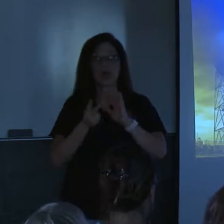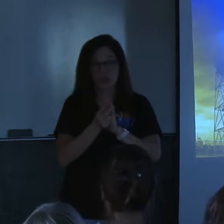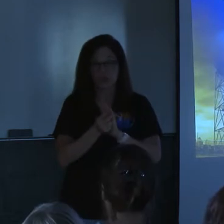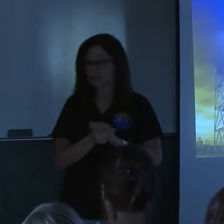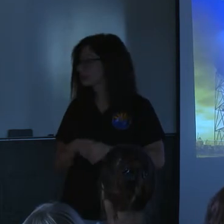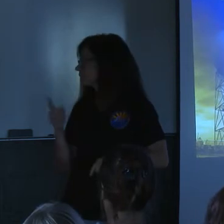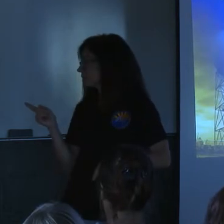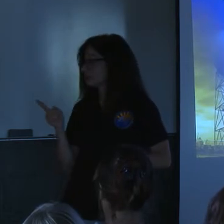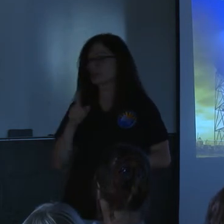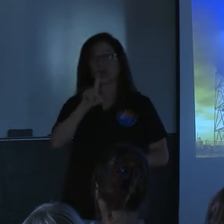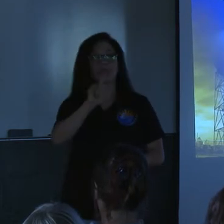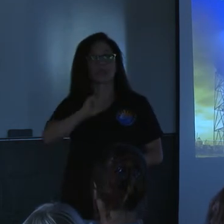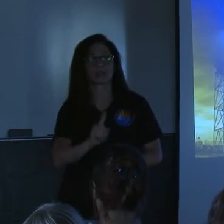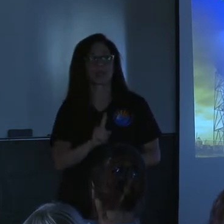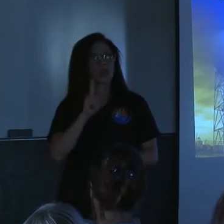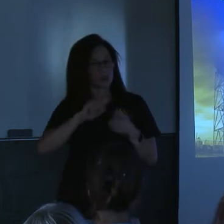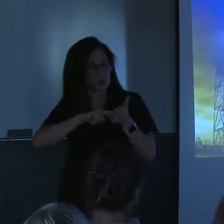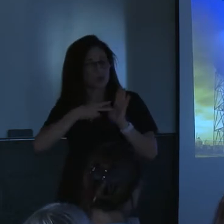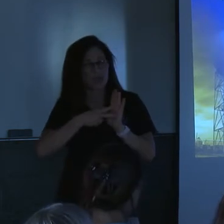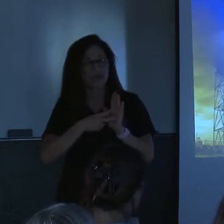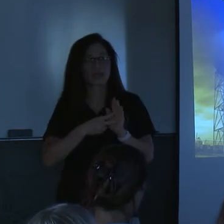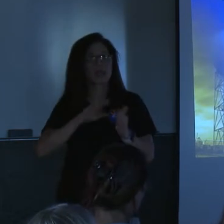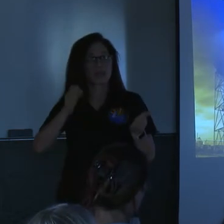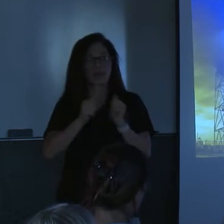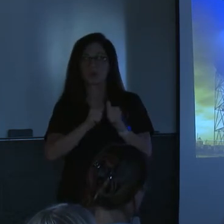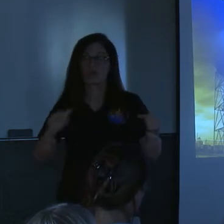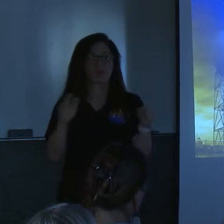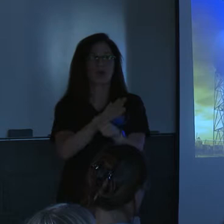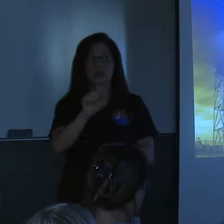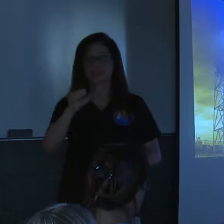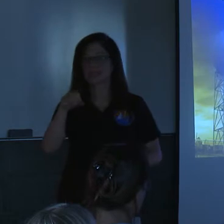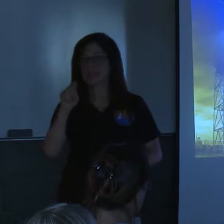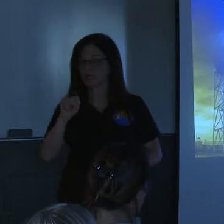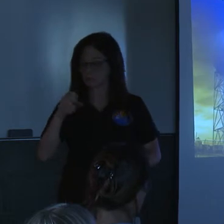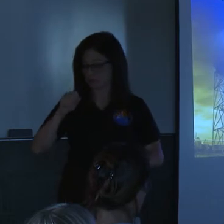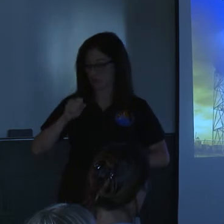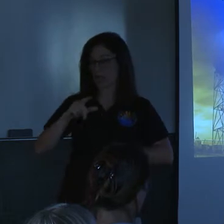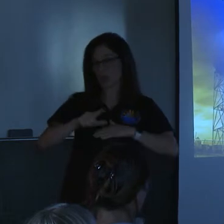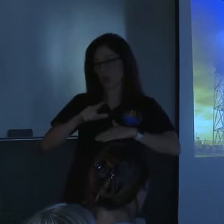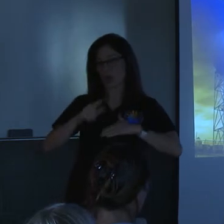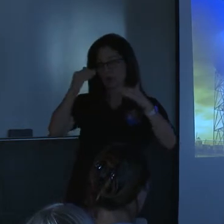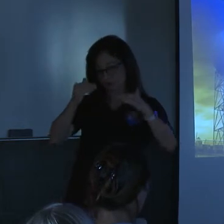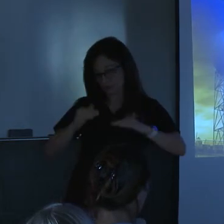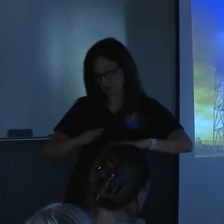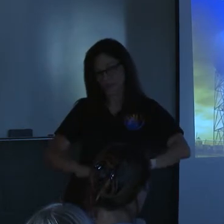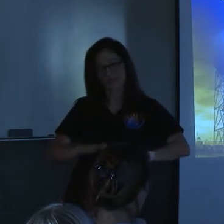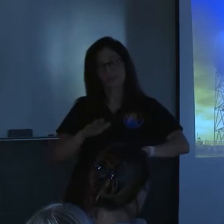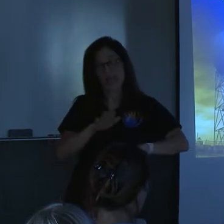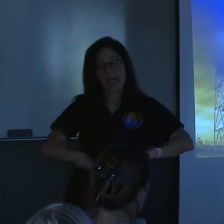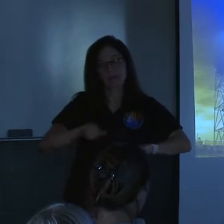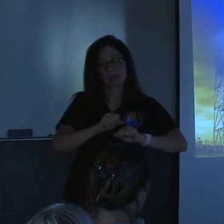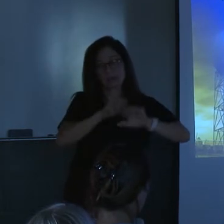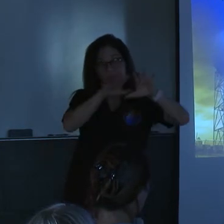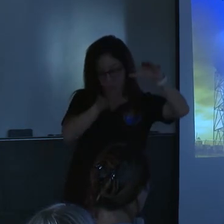entire season of a monsoon yes at the lower elevations uh specifically let's say um at the gauge which is on